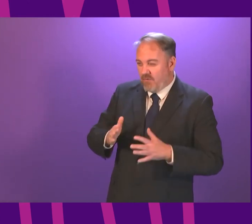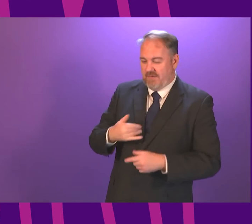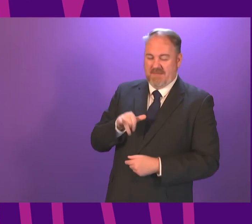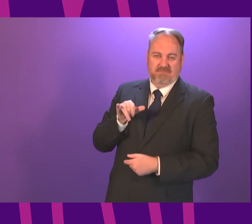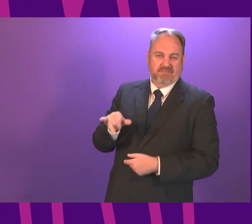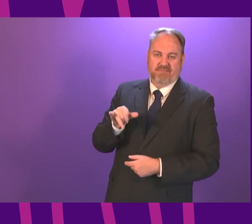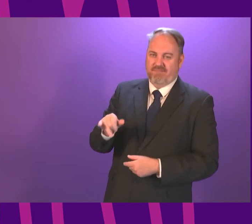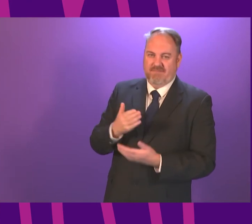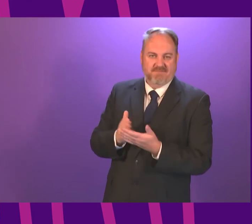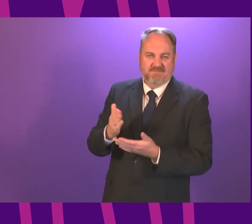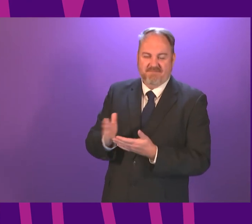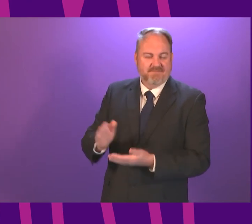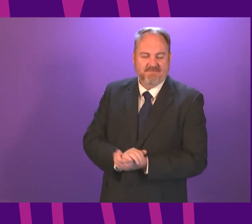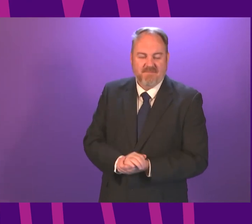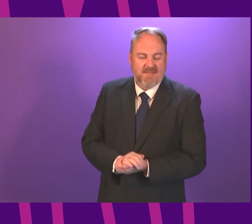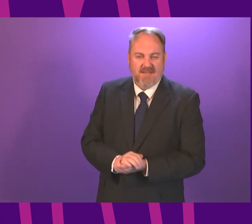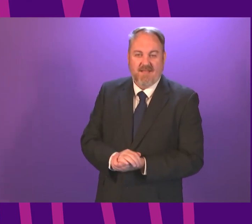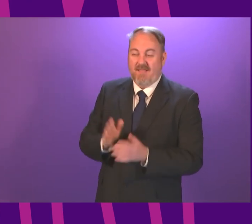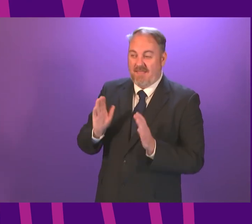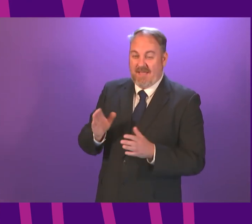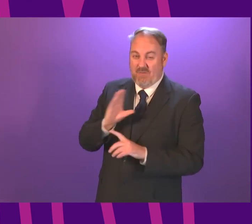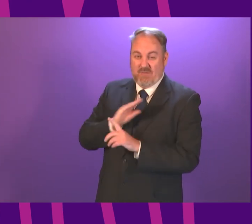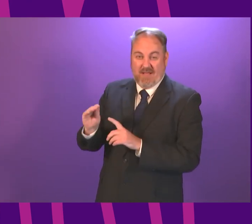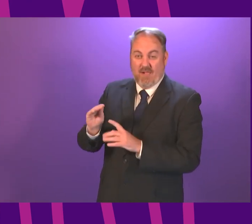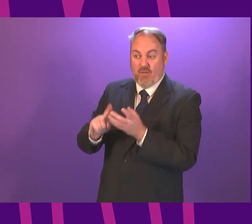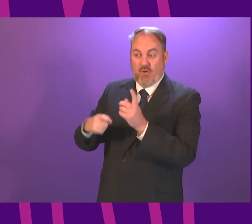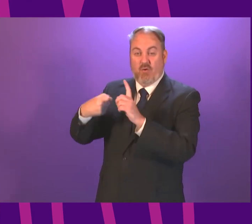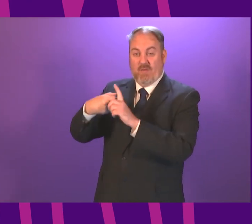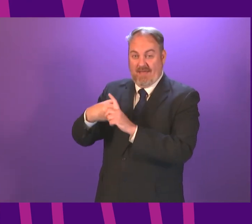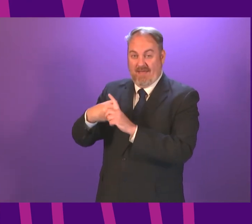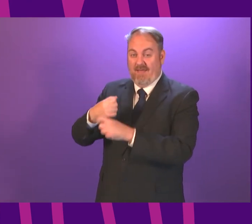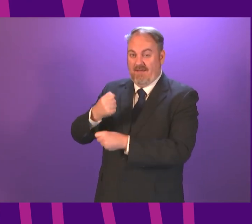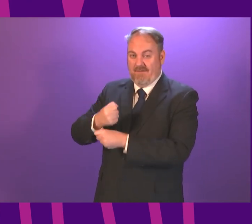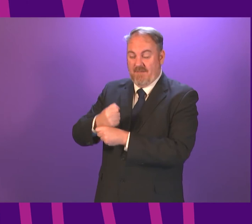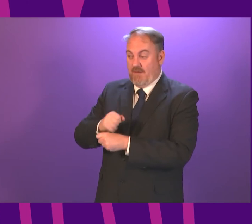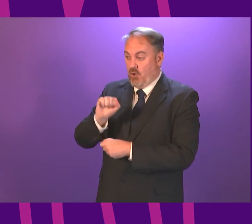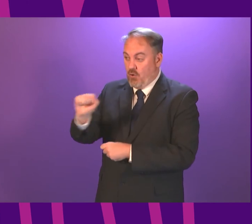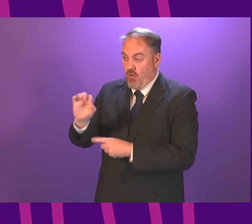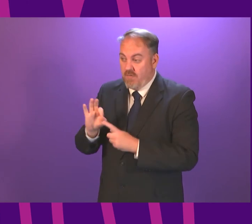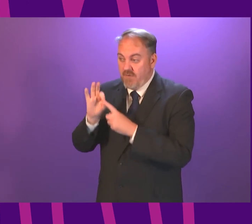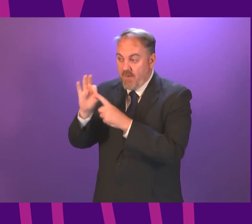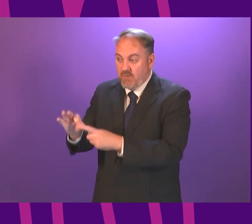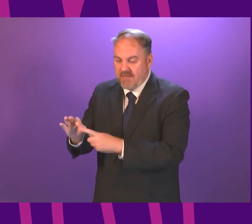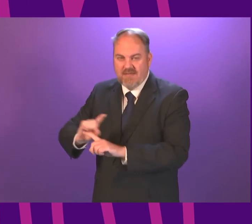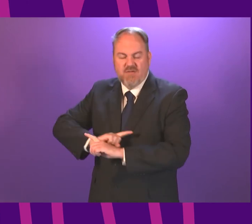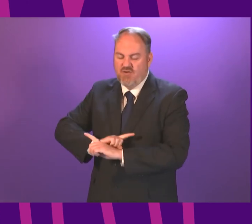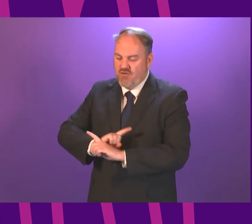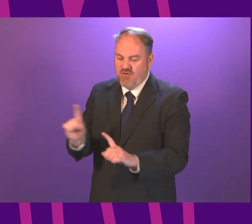community and told their bosses in the UK Government that what is proposed is simply not acceptable.